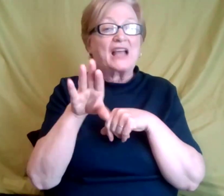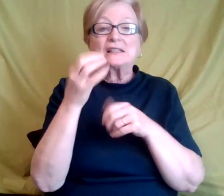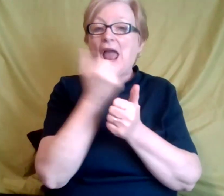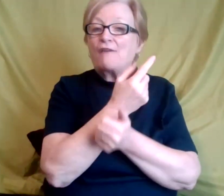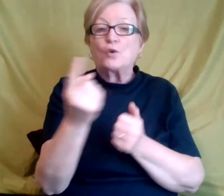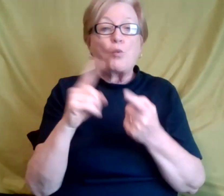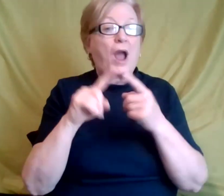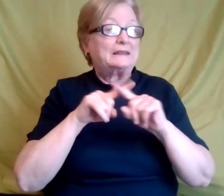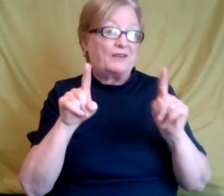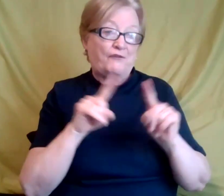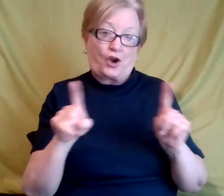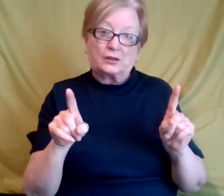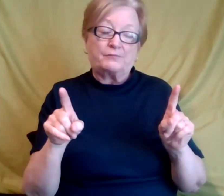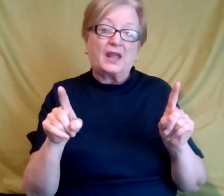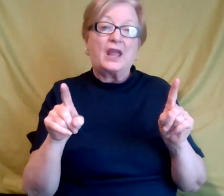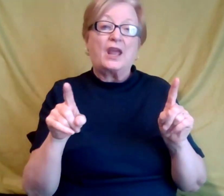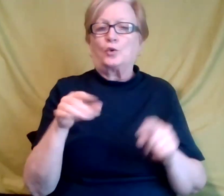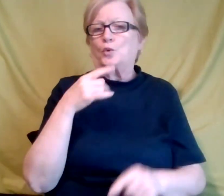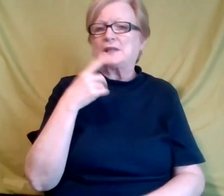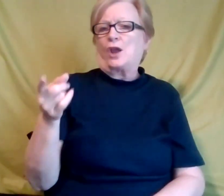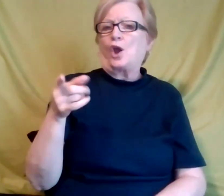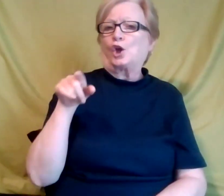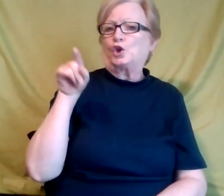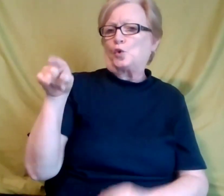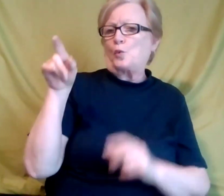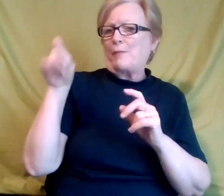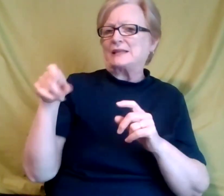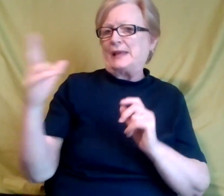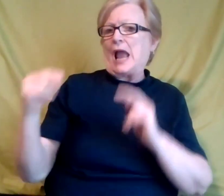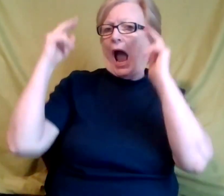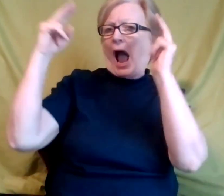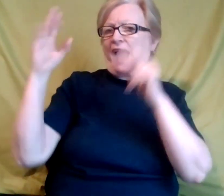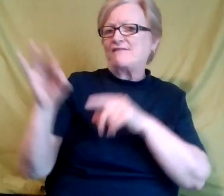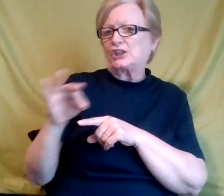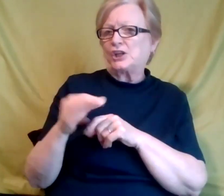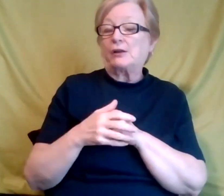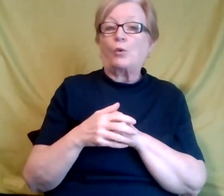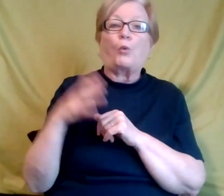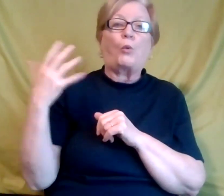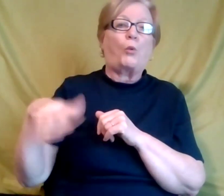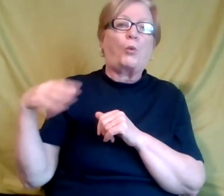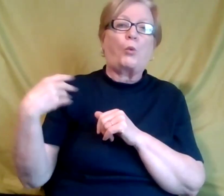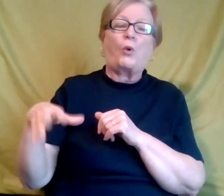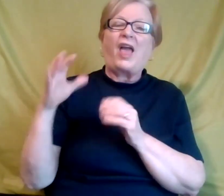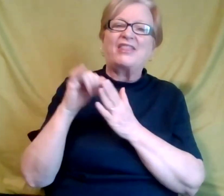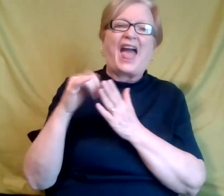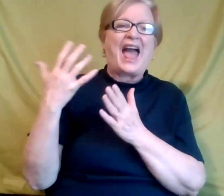for someone to say, oh, you're, you, you must be high functioning that downplays that the challenges that